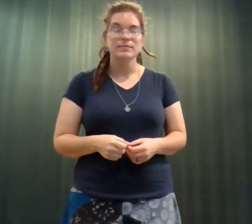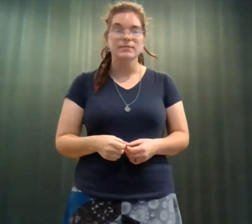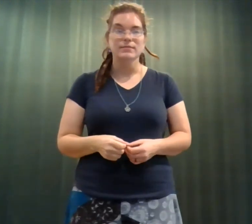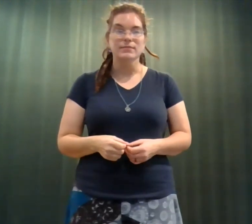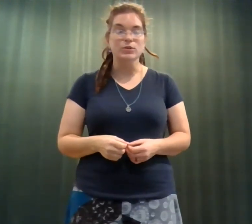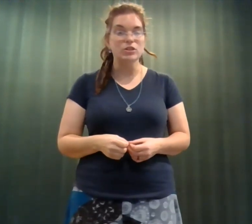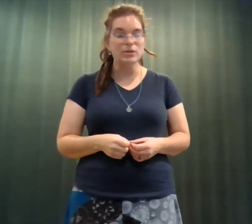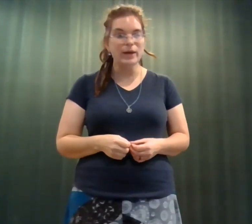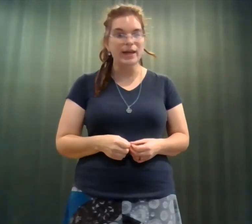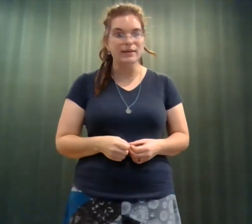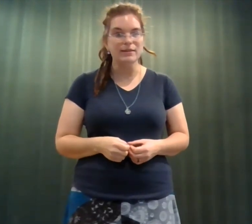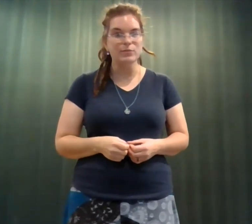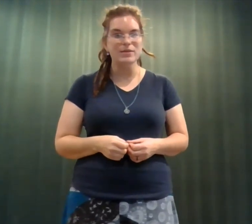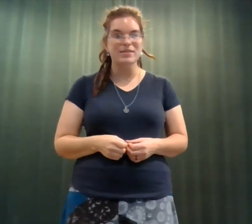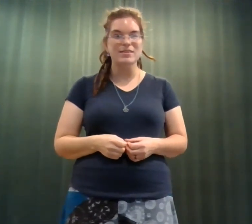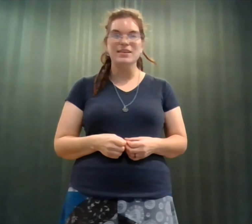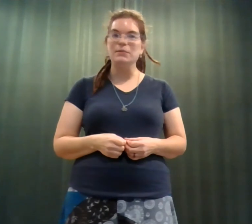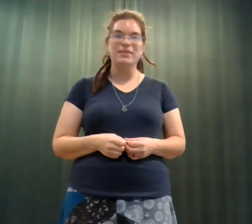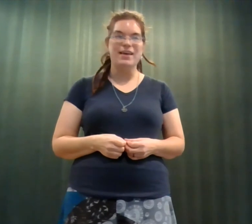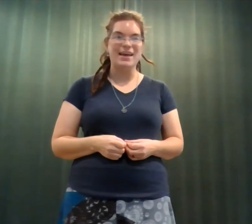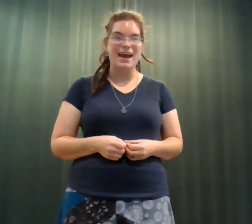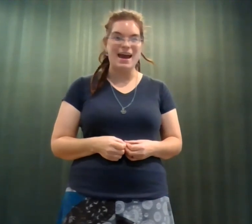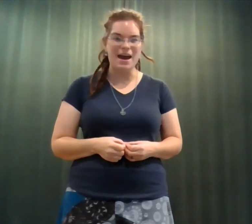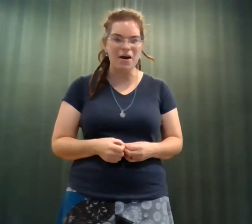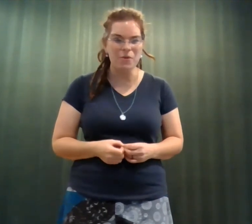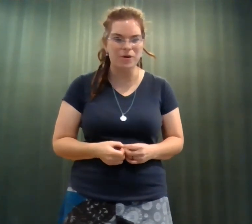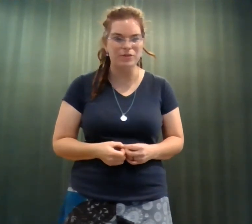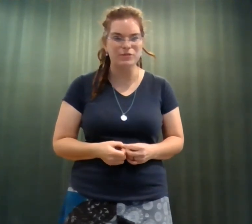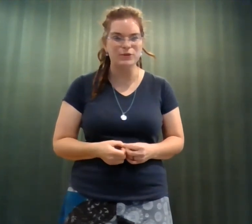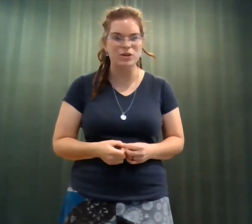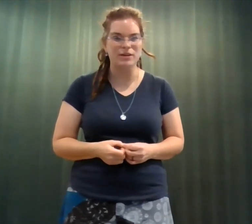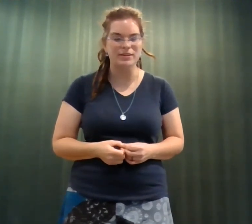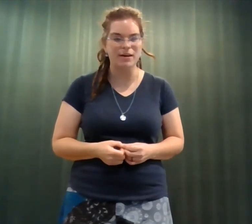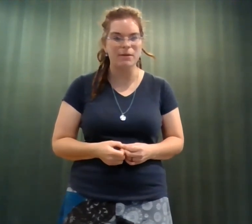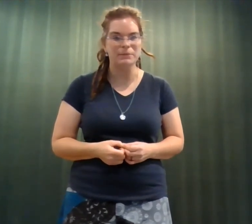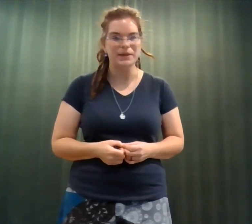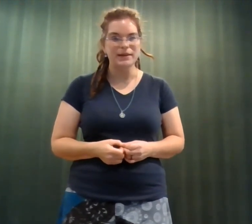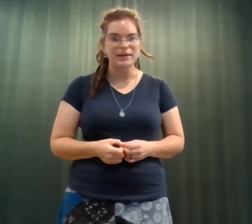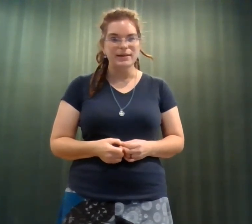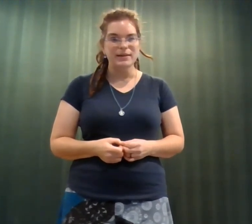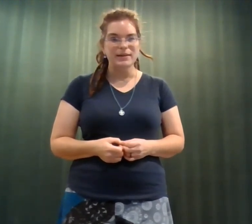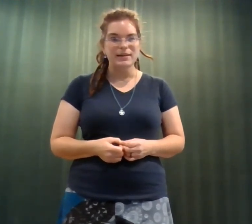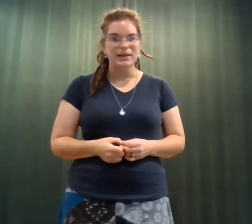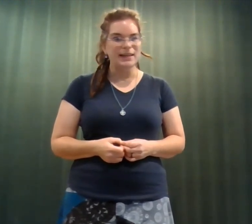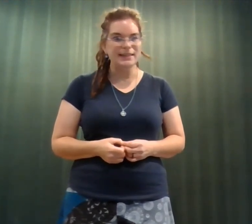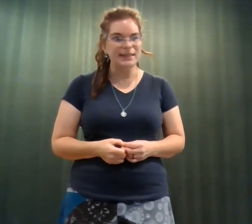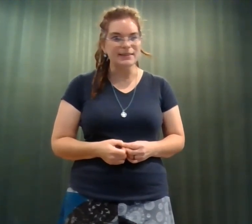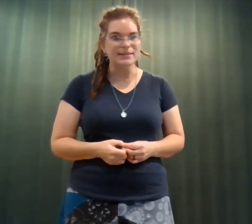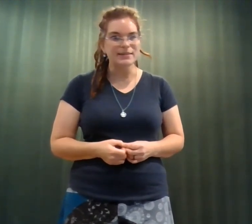Well, she waited what seemed like hours for John to come, and he didn't.